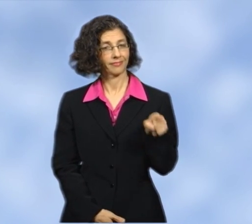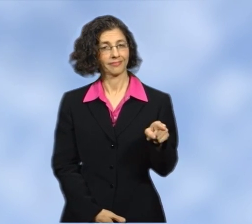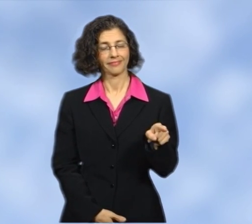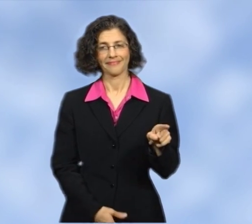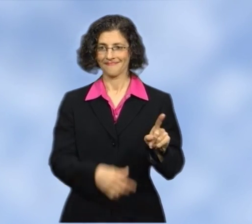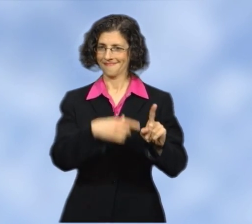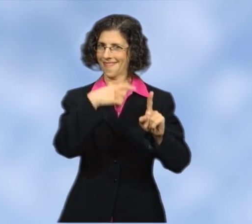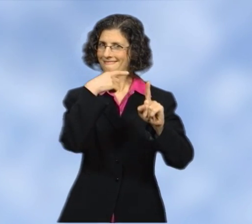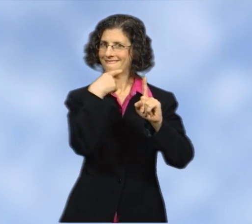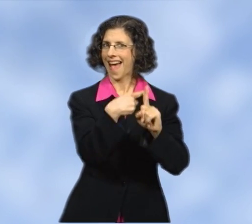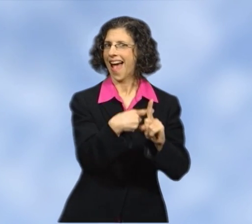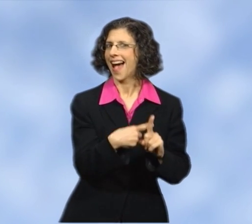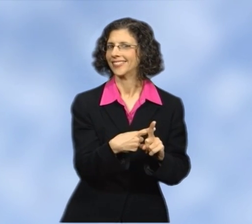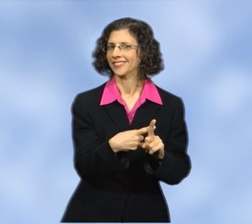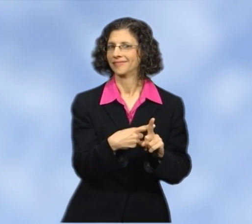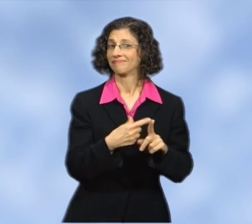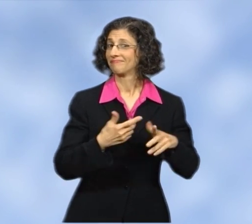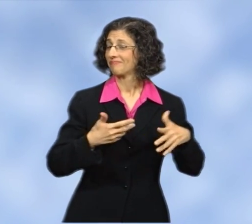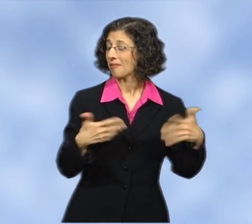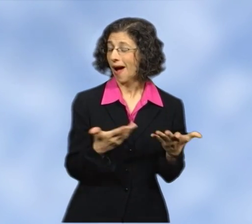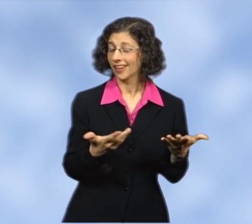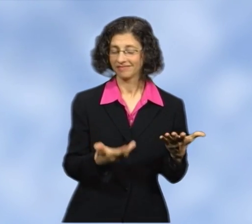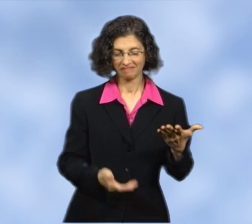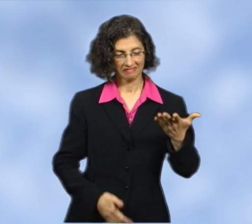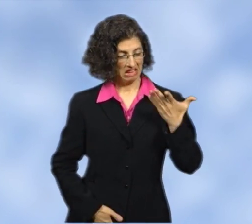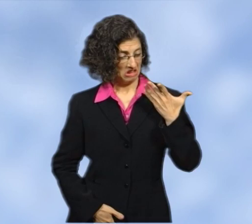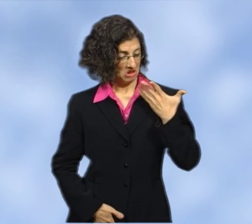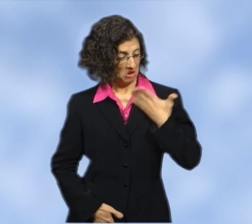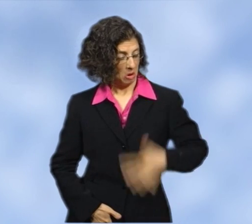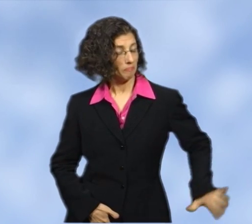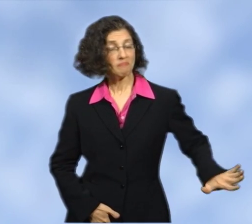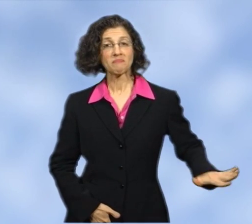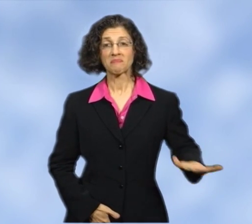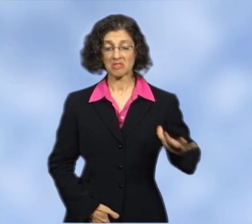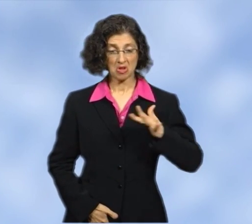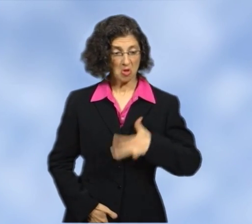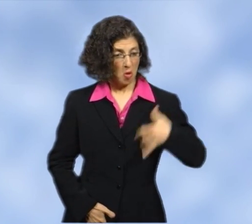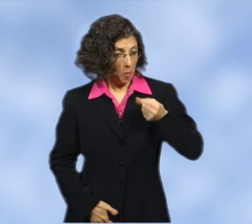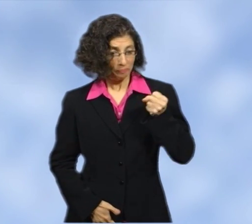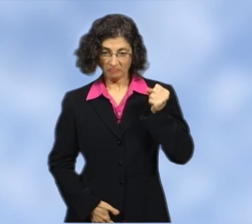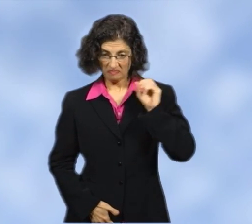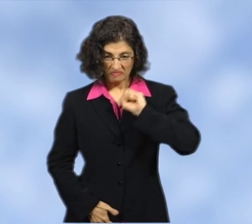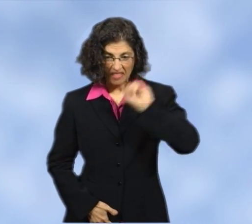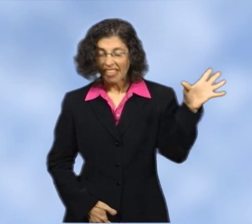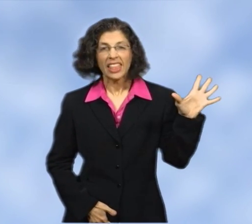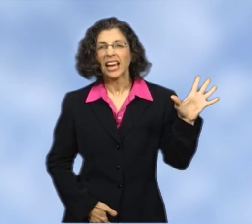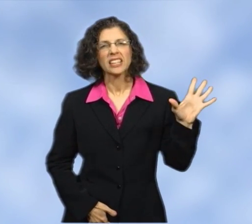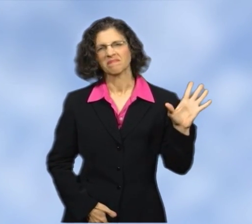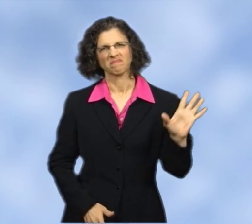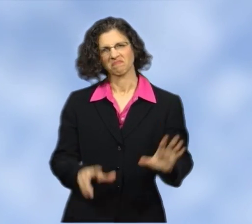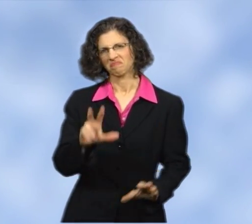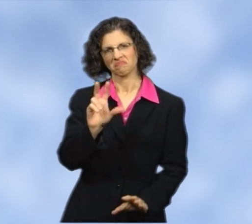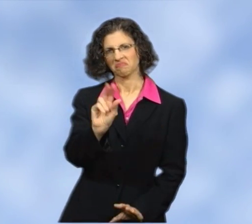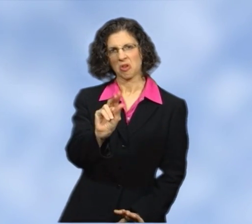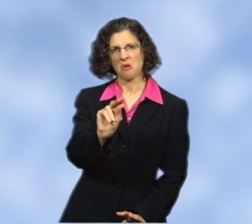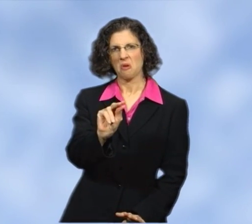One of the advantages of a lumpectomy is that even though the tumor is removed,